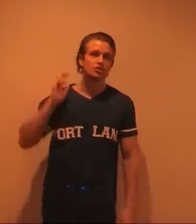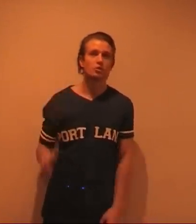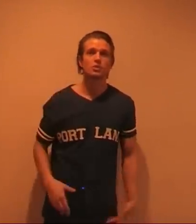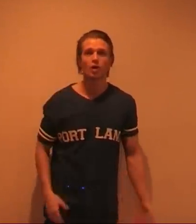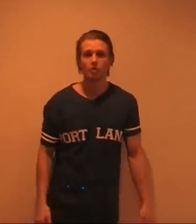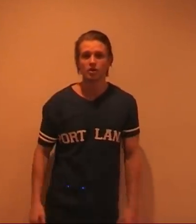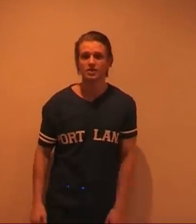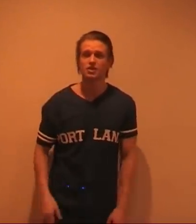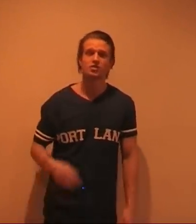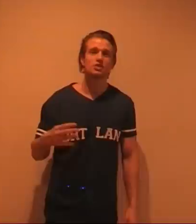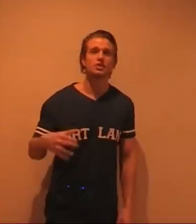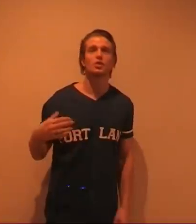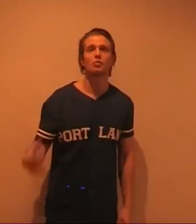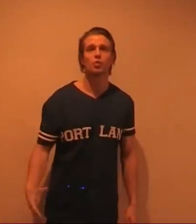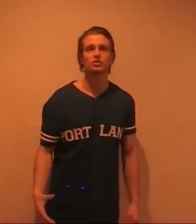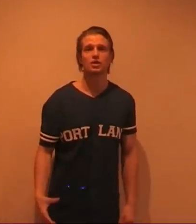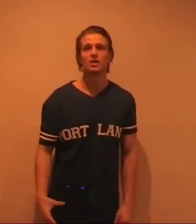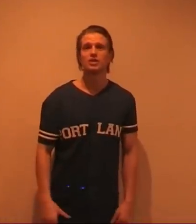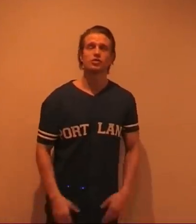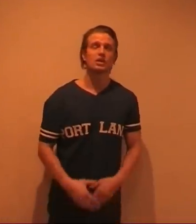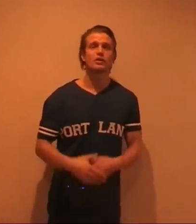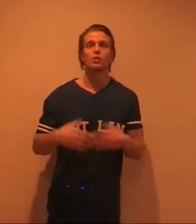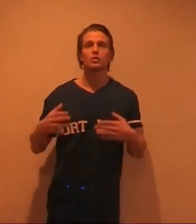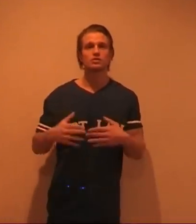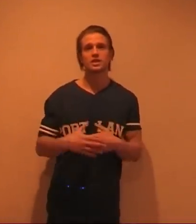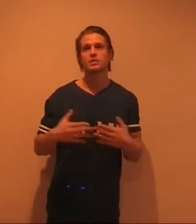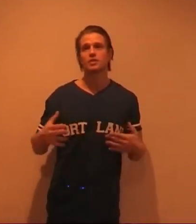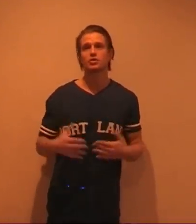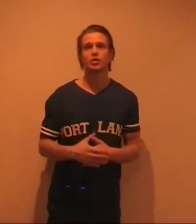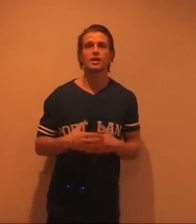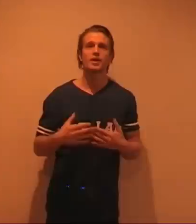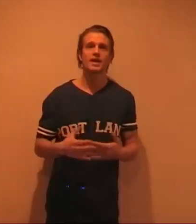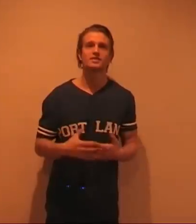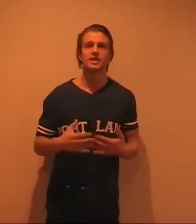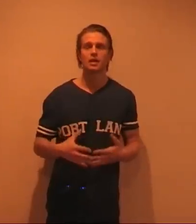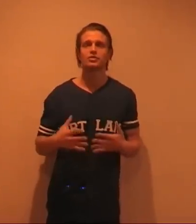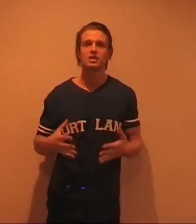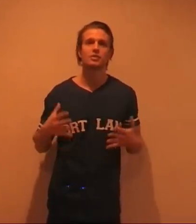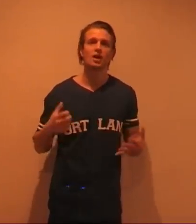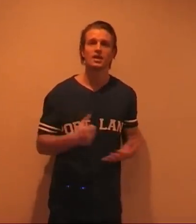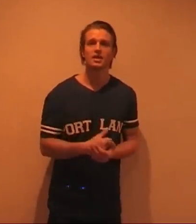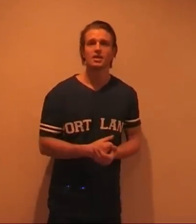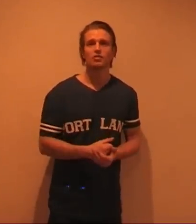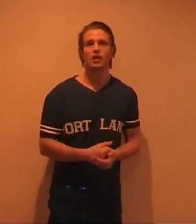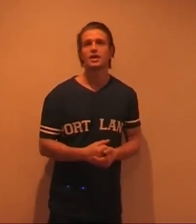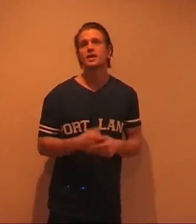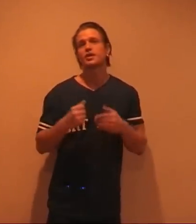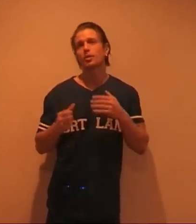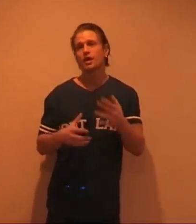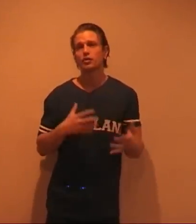So when you are partying try and drink a lot of water. Try and have a long sleep. know. Try and get your eight to ten hours sleep a night. Right. Cut back on